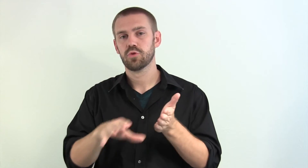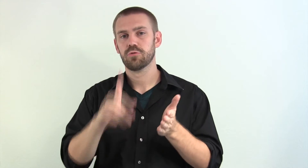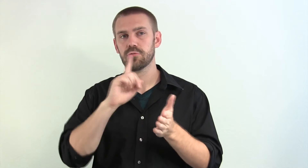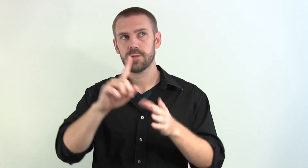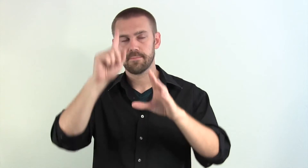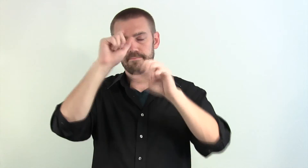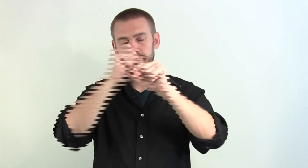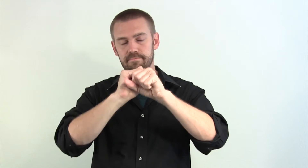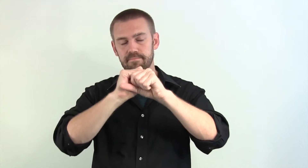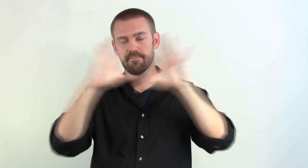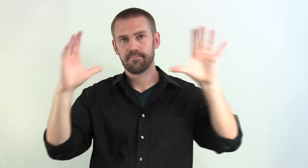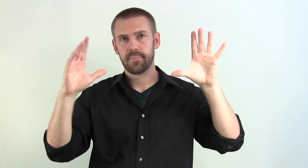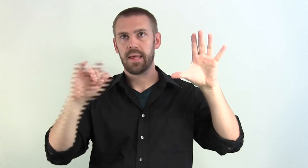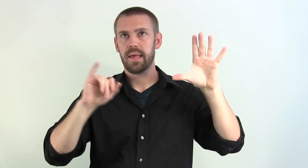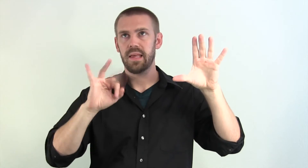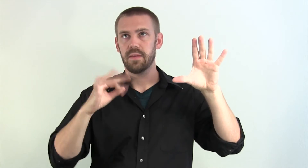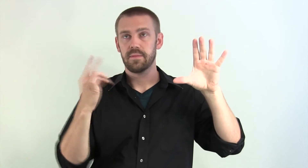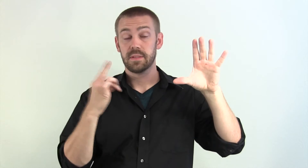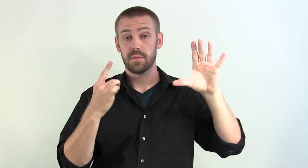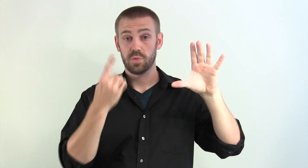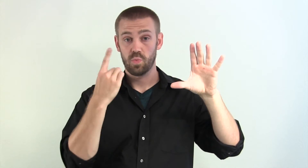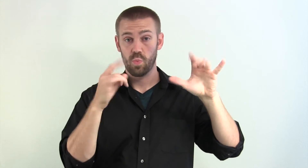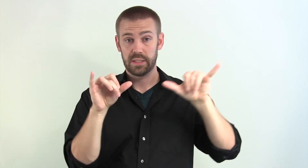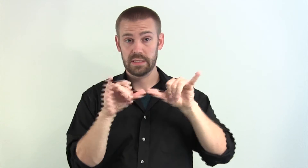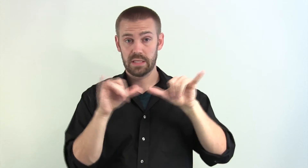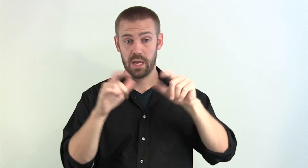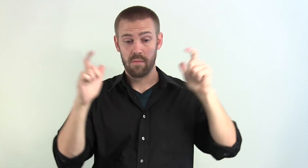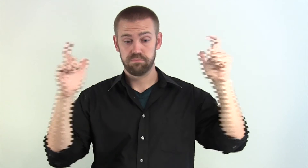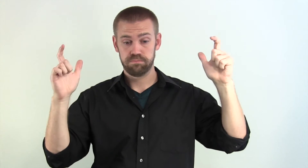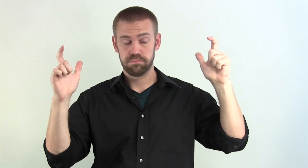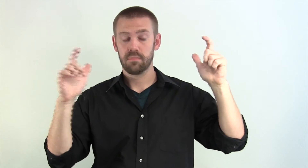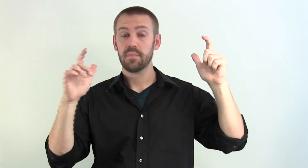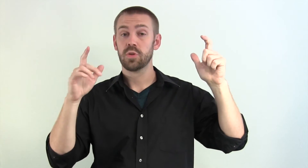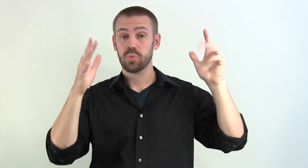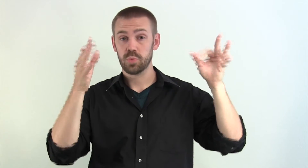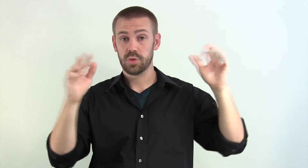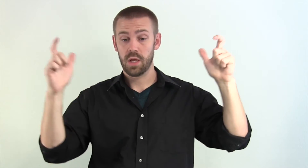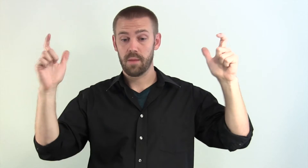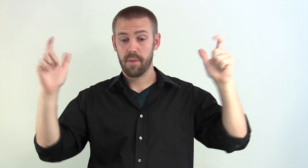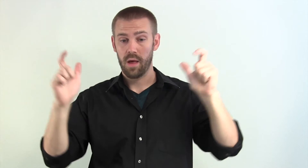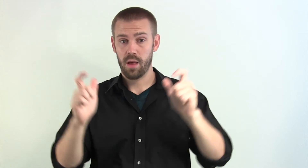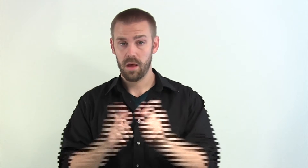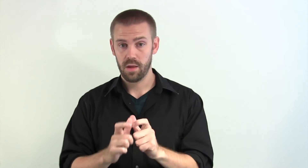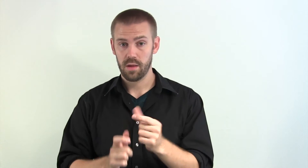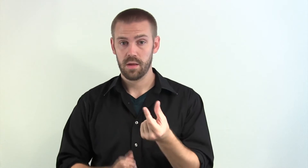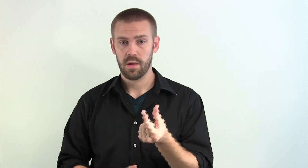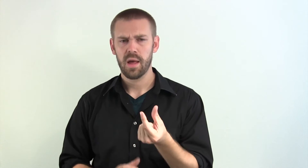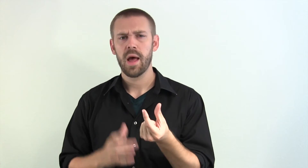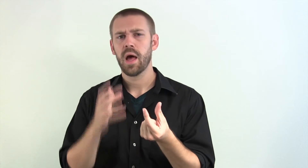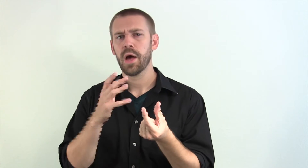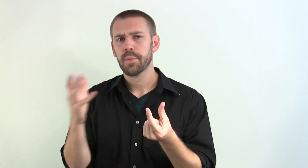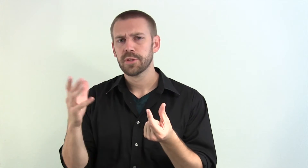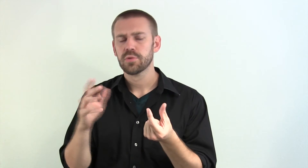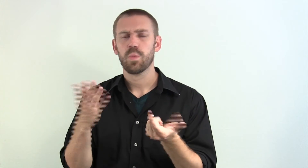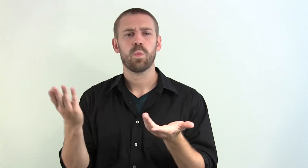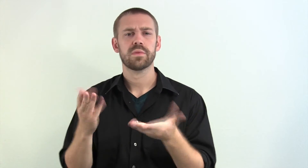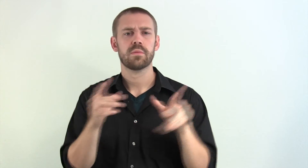conceptualize that if they have something that's a larger size, how to shrink it down to scale. What is the